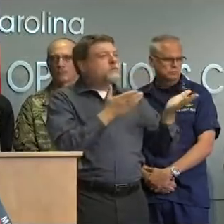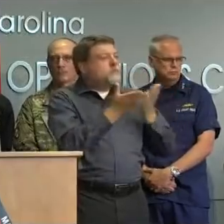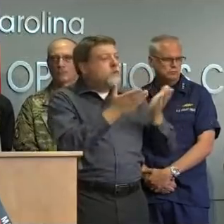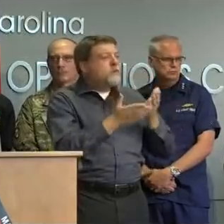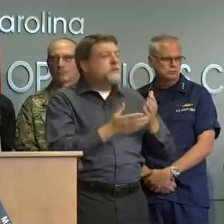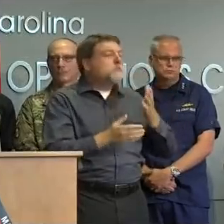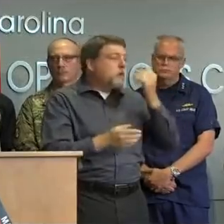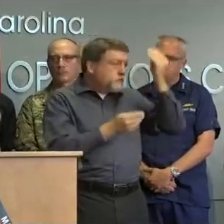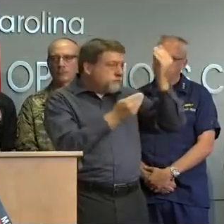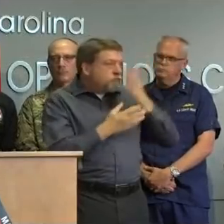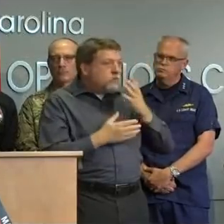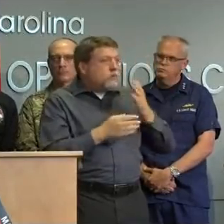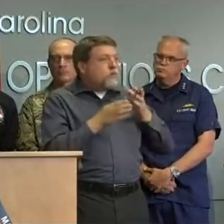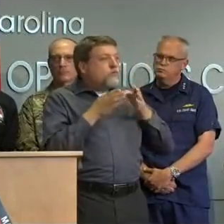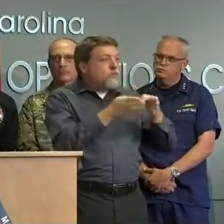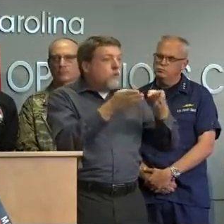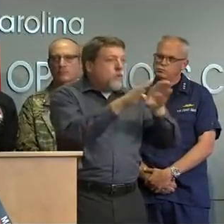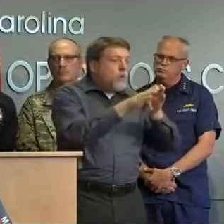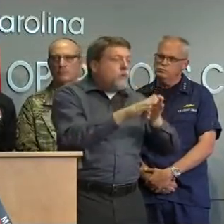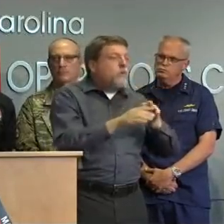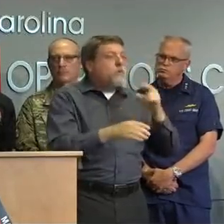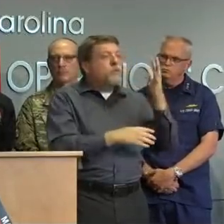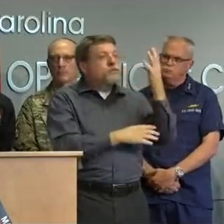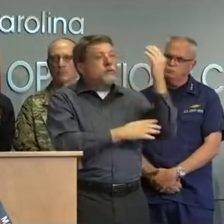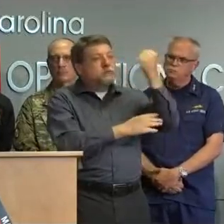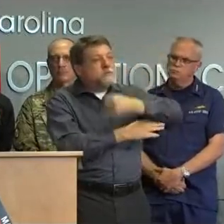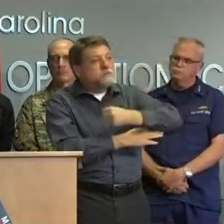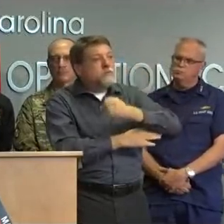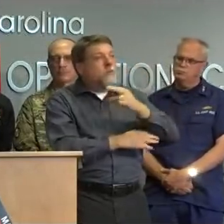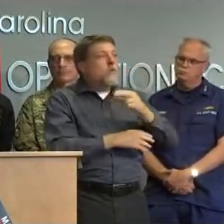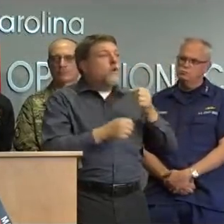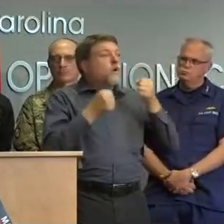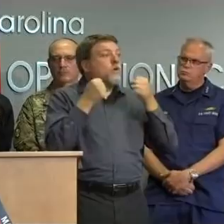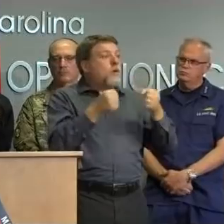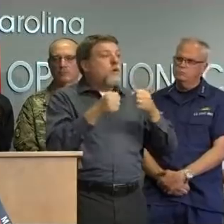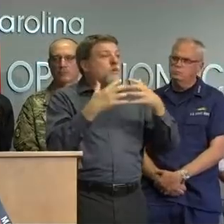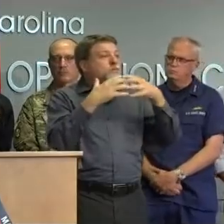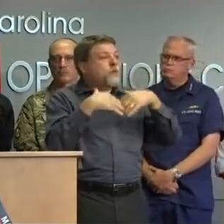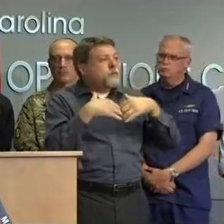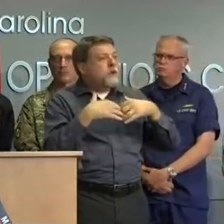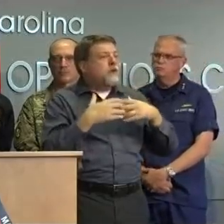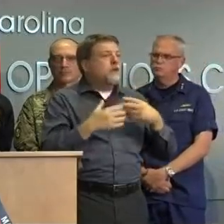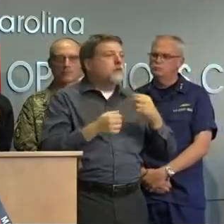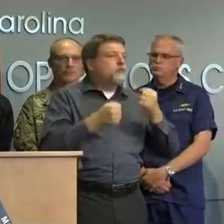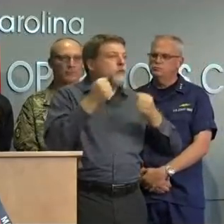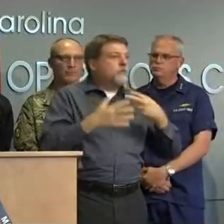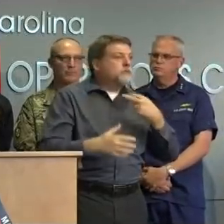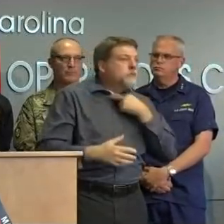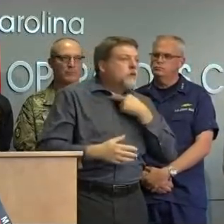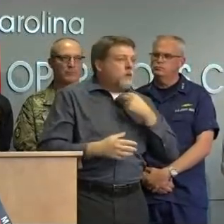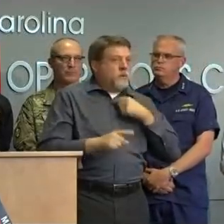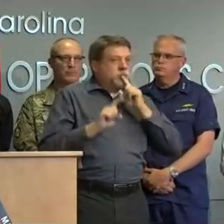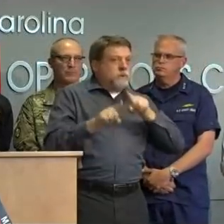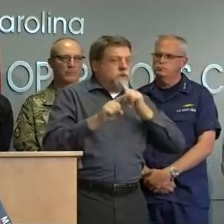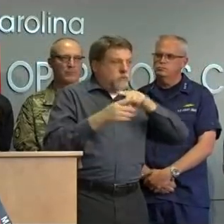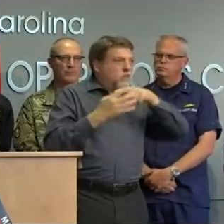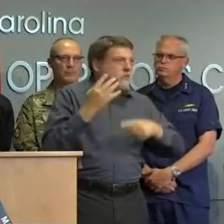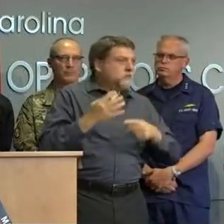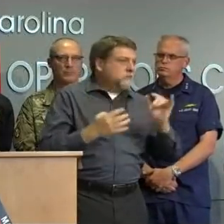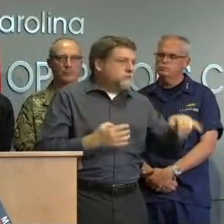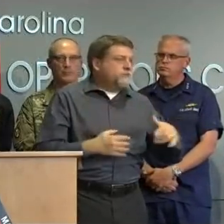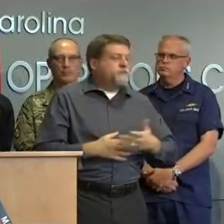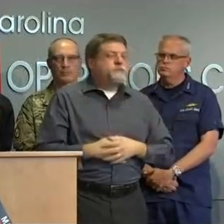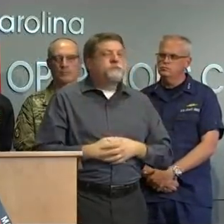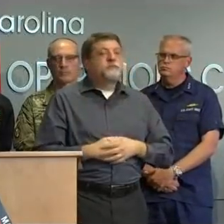road closures and downed trees and also stranded motorists while conditions in your area may be